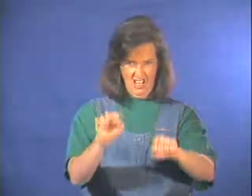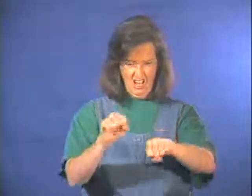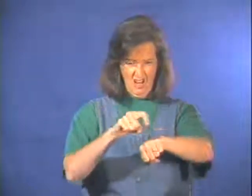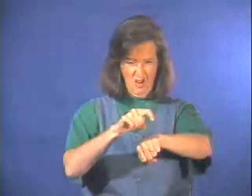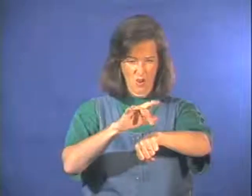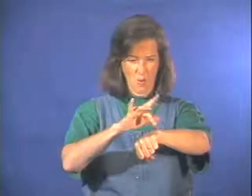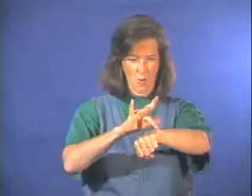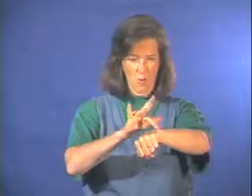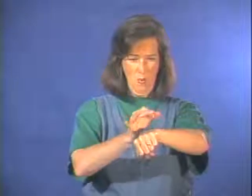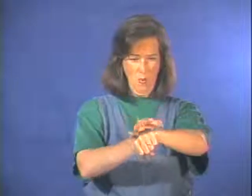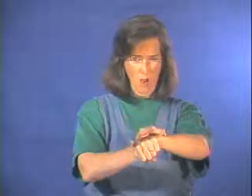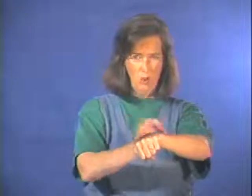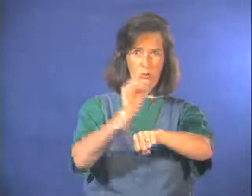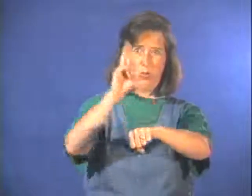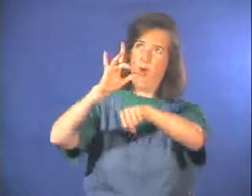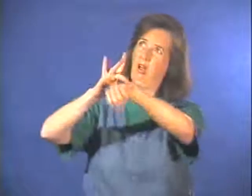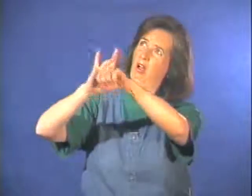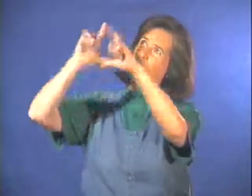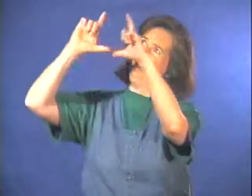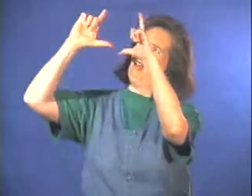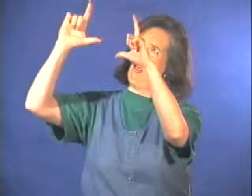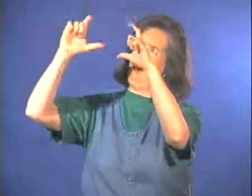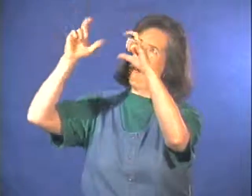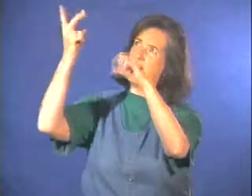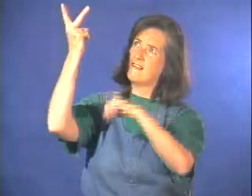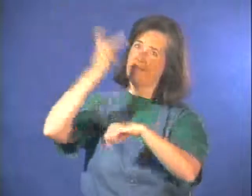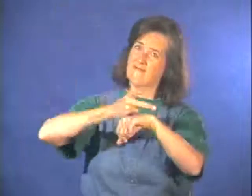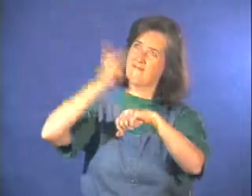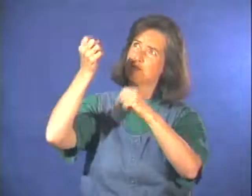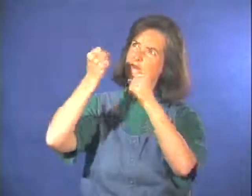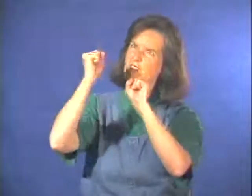Can a watch or any other machine try to deceive us?